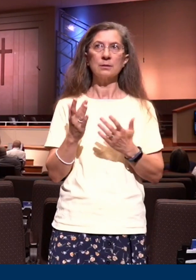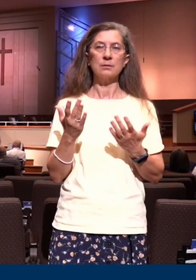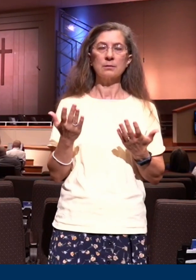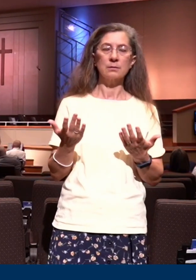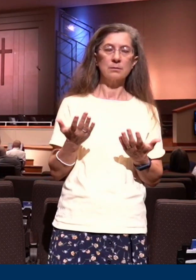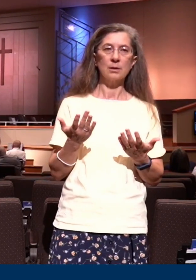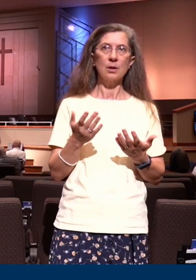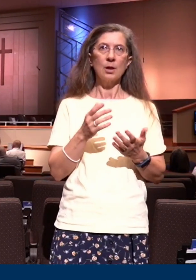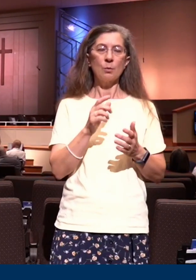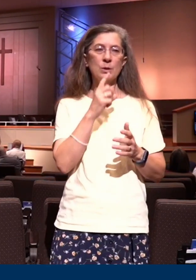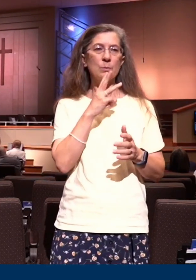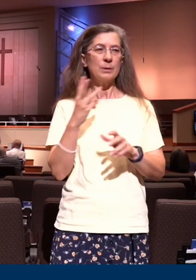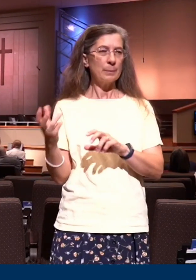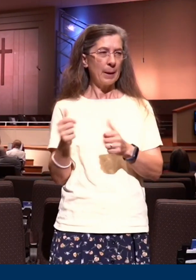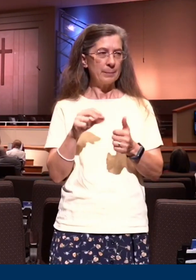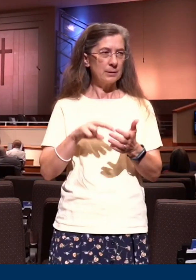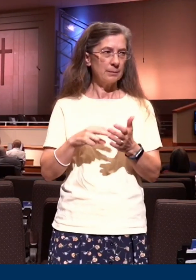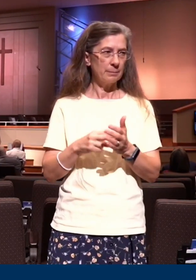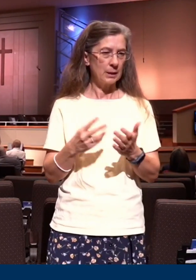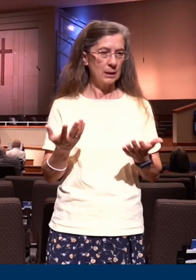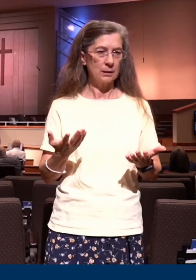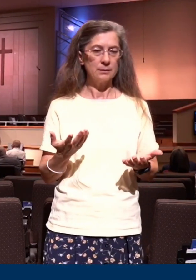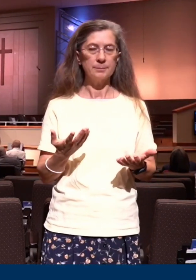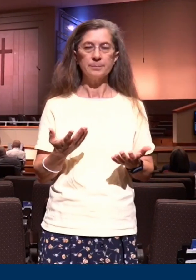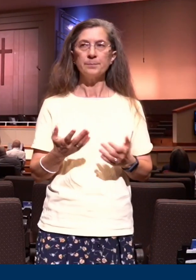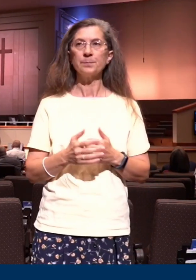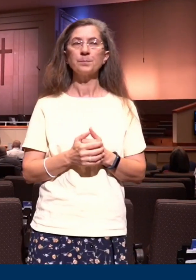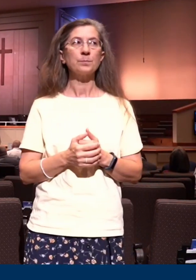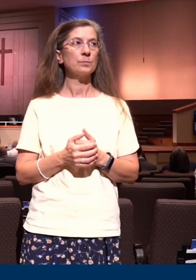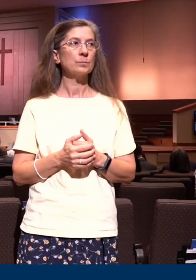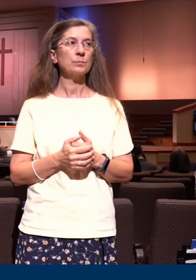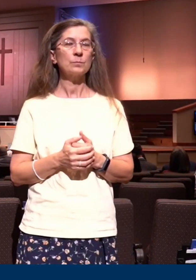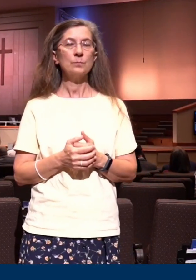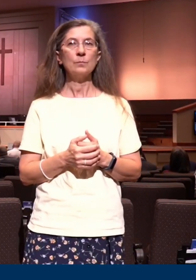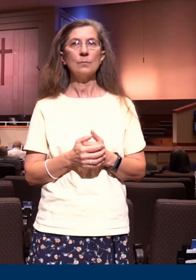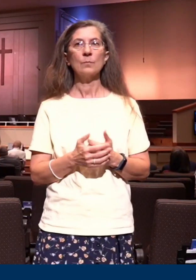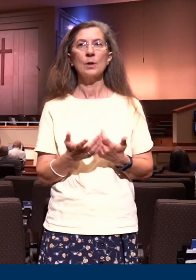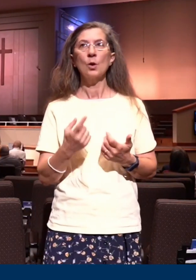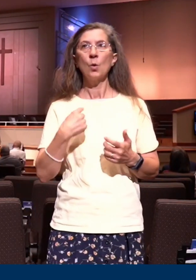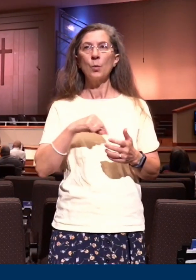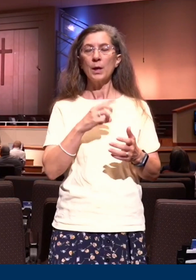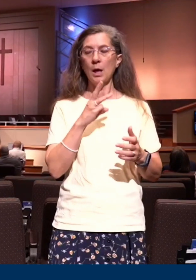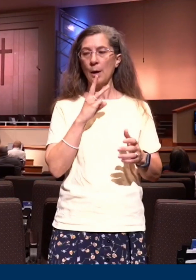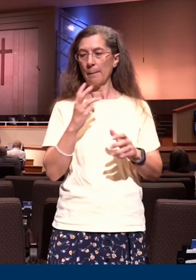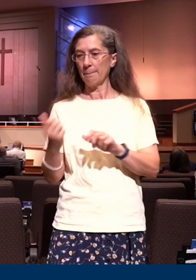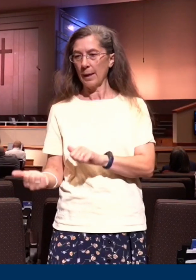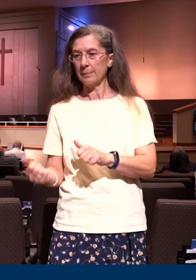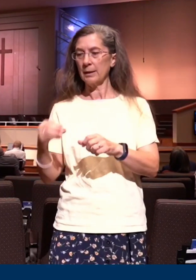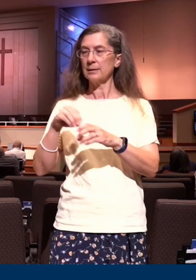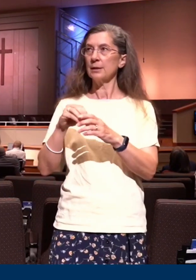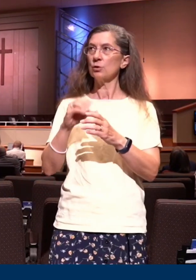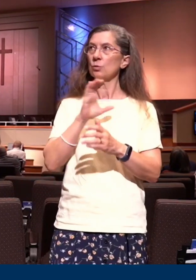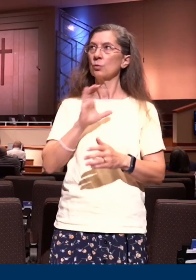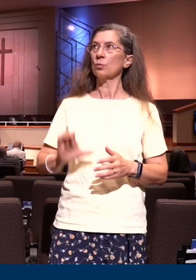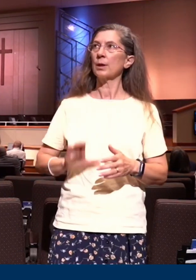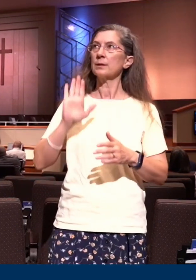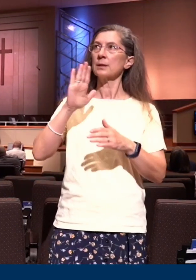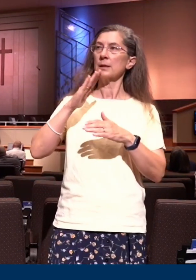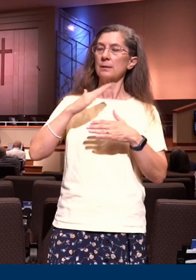baptism. And we looked at baptism as being baptized into the body of Christ by the Holy Spirit and